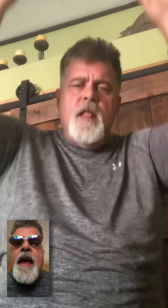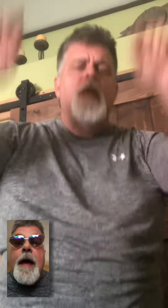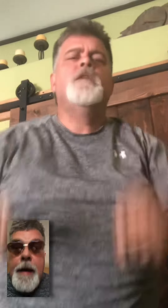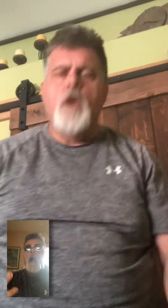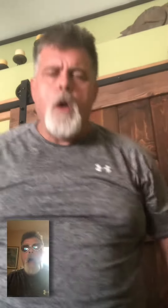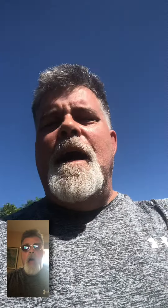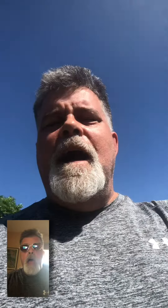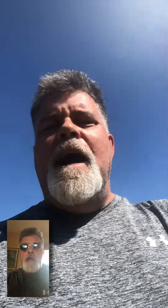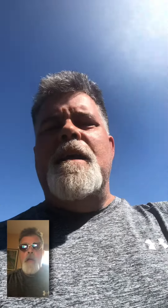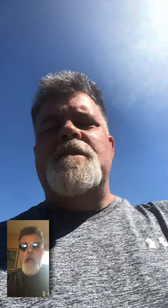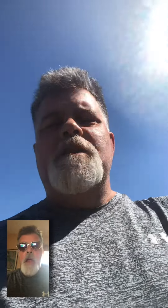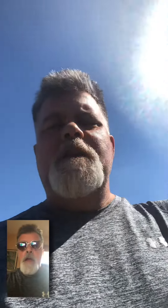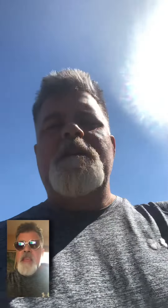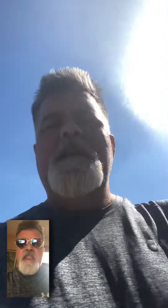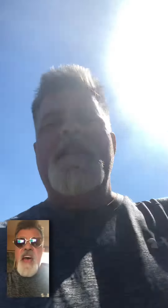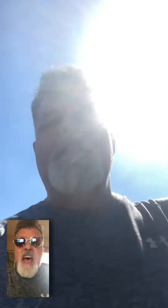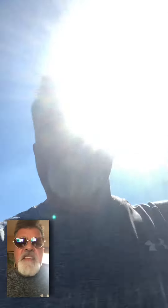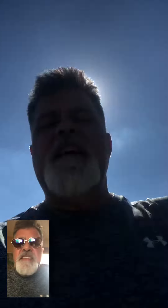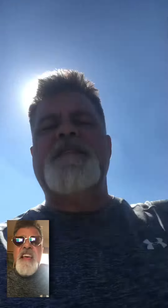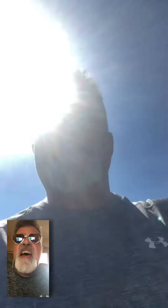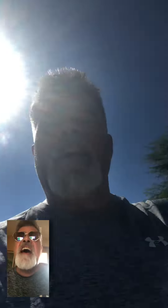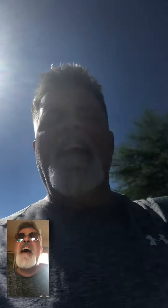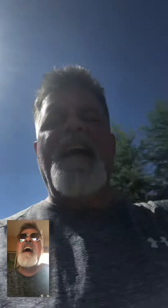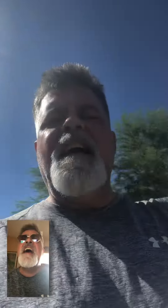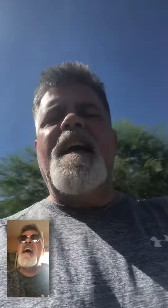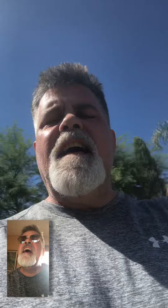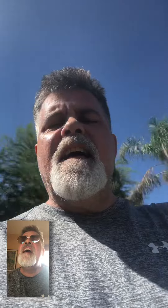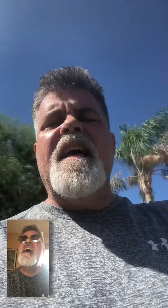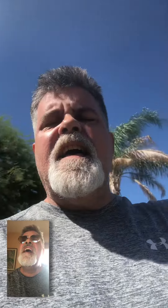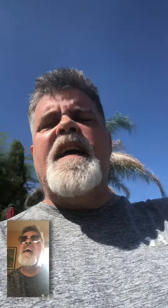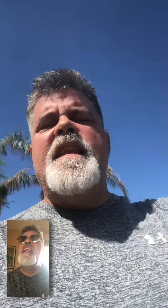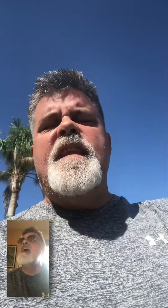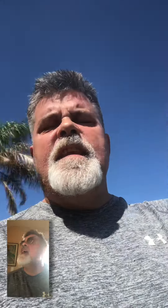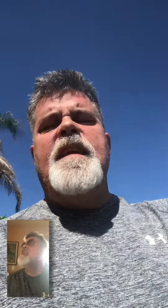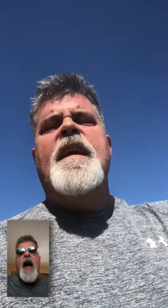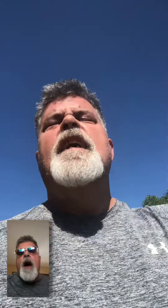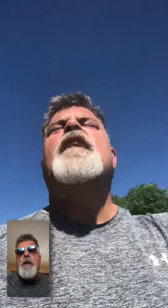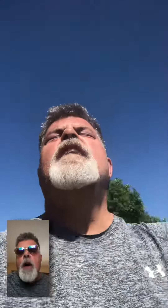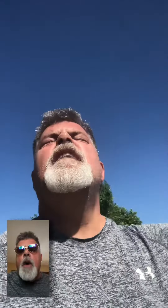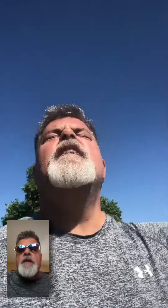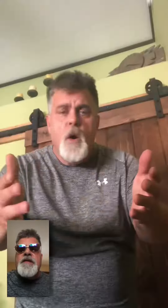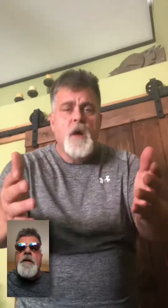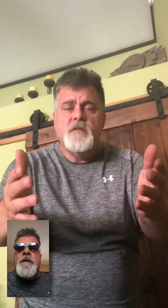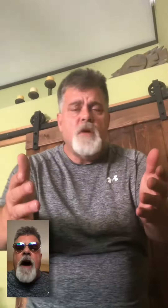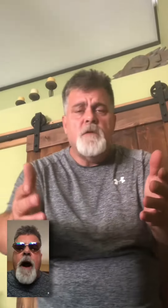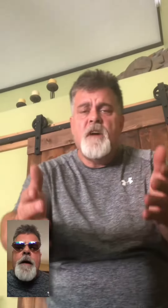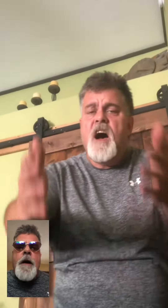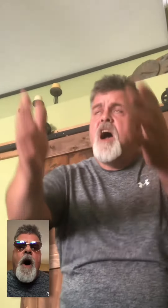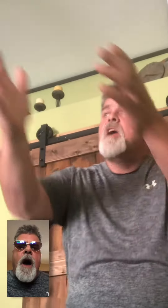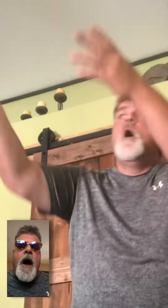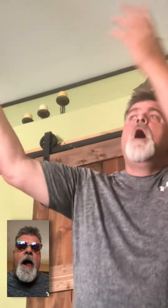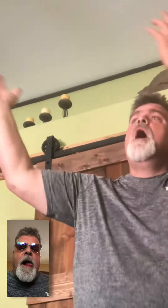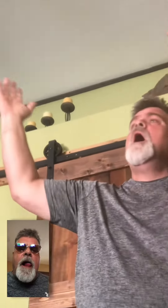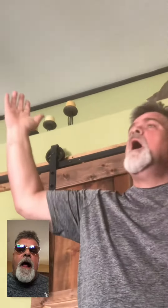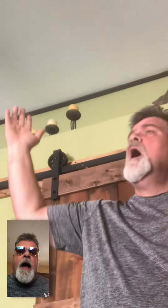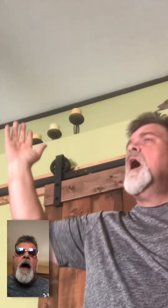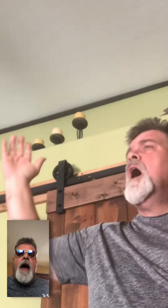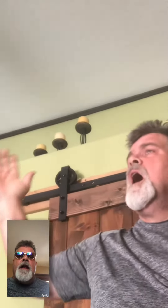Underneath the sun Now you're so far